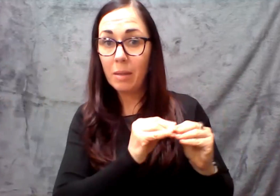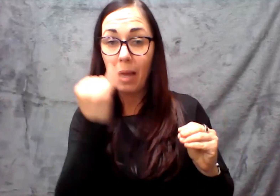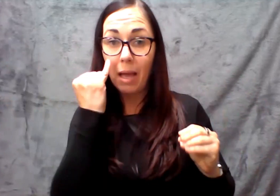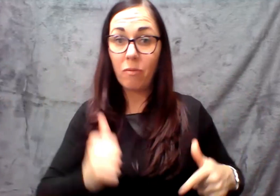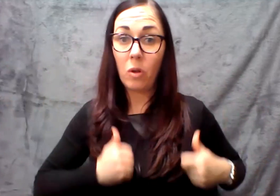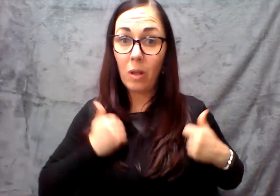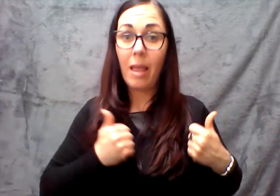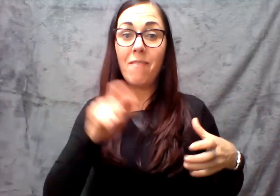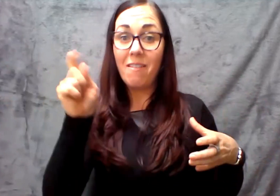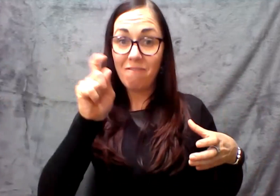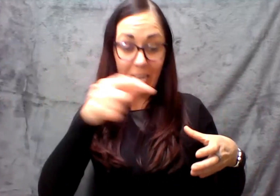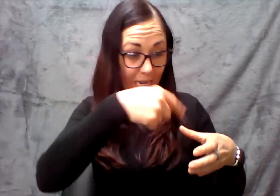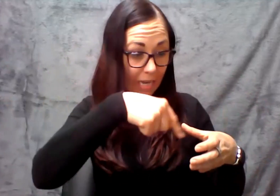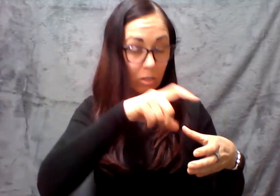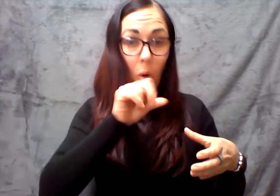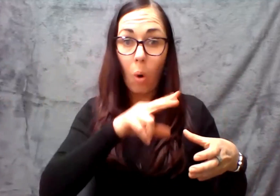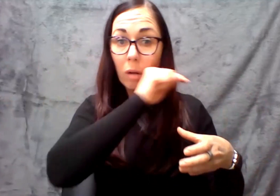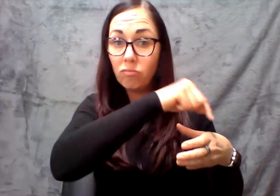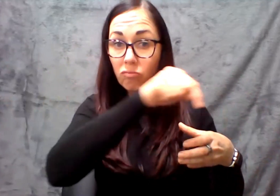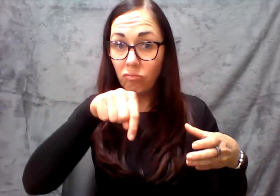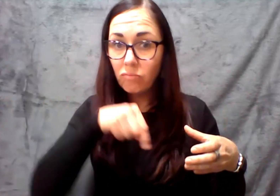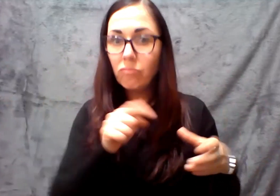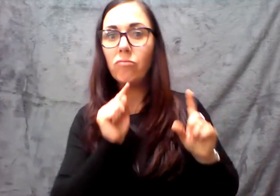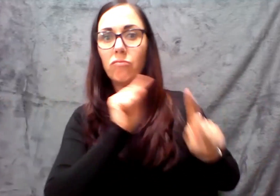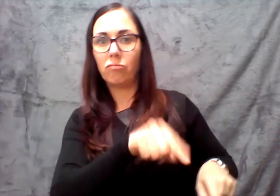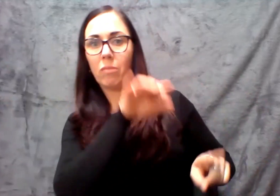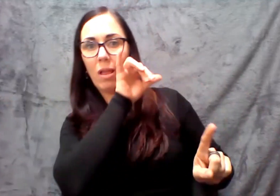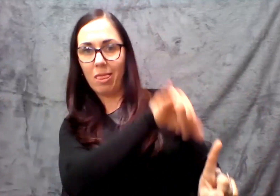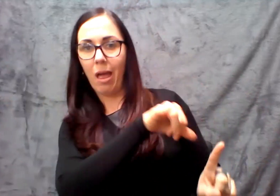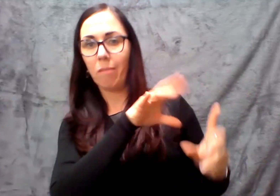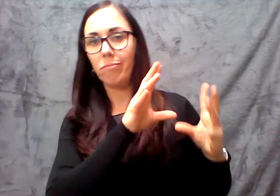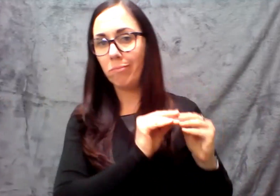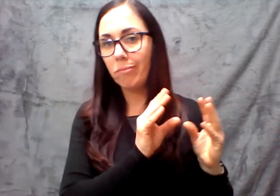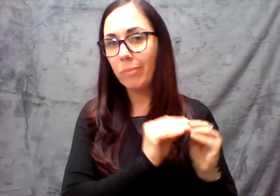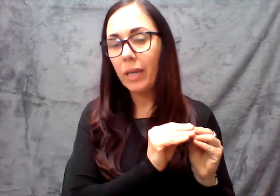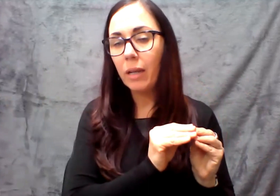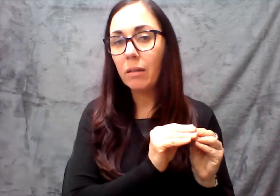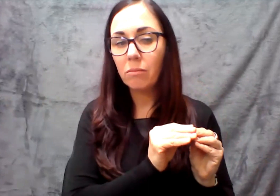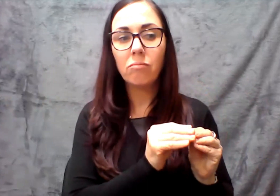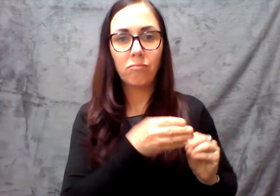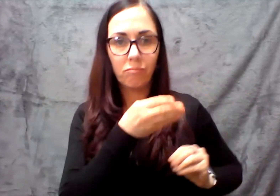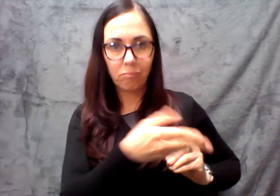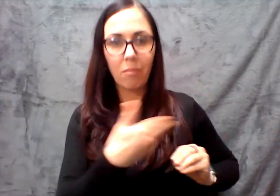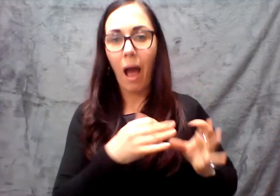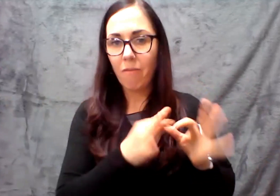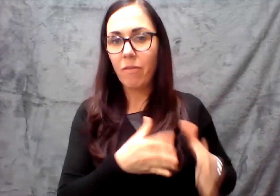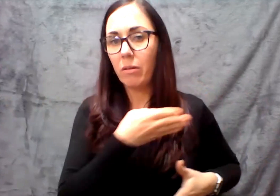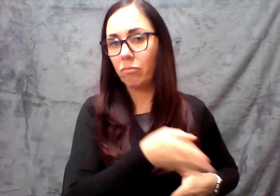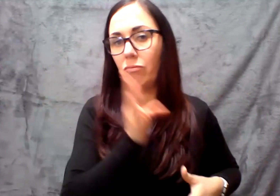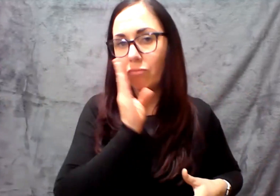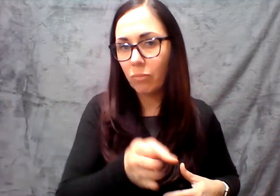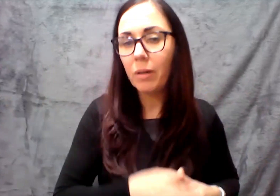Phoenix and surrounding areas. Interpreters will be provided at this meeting.